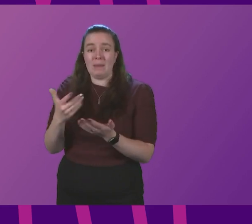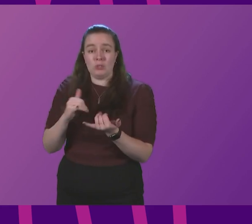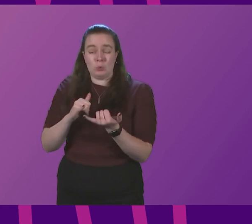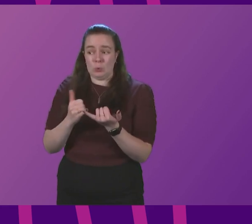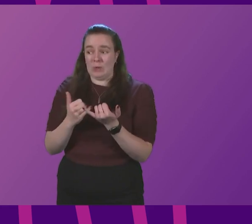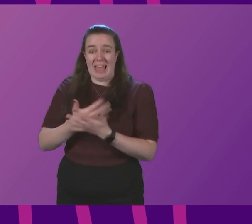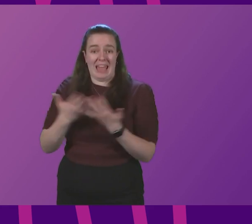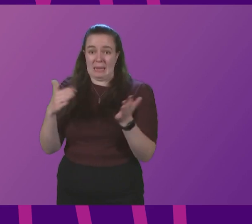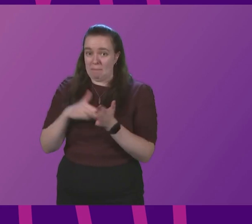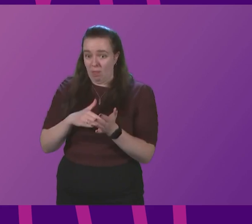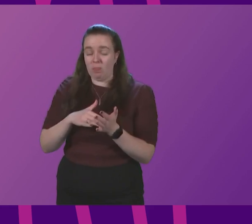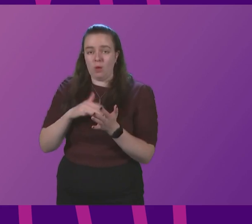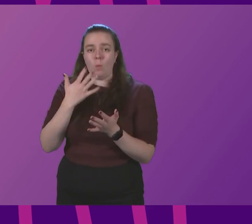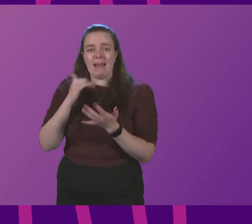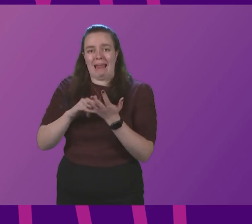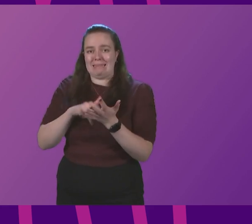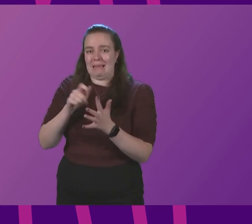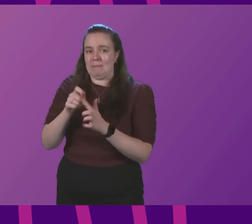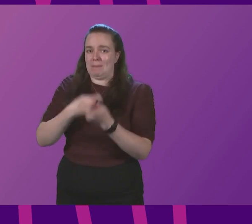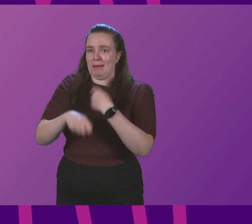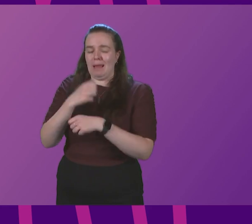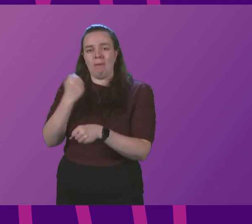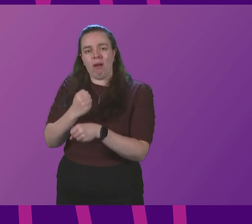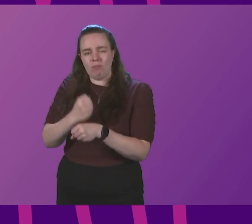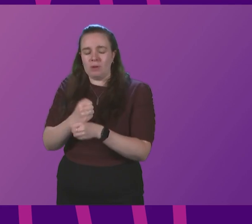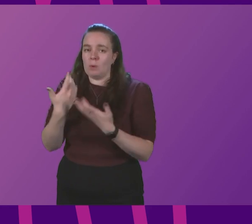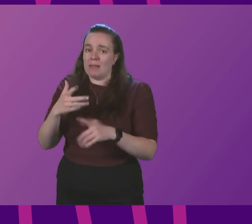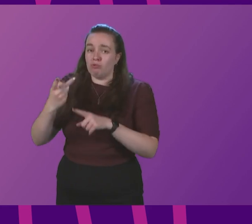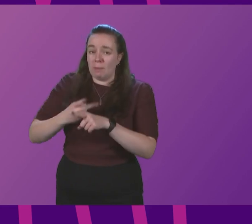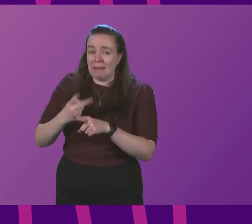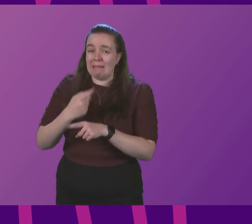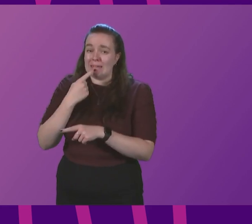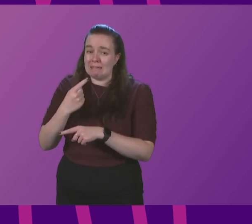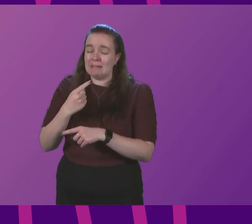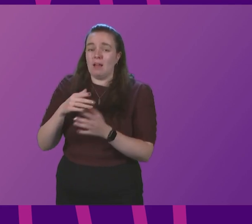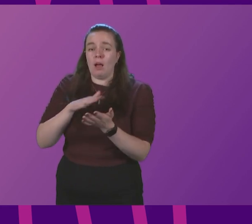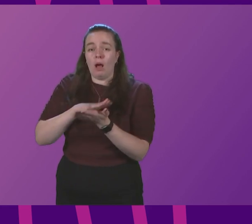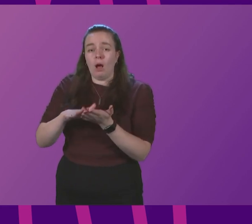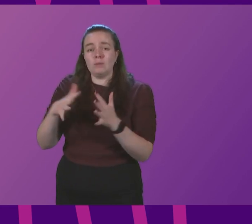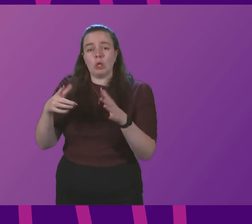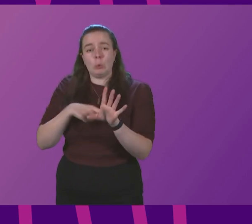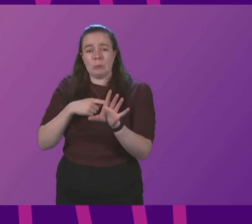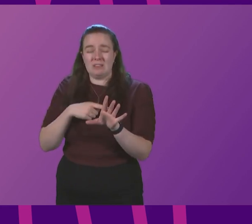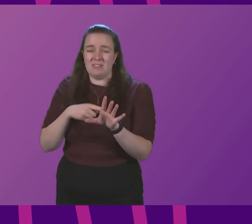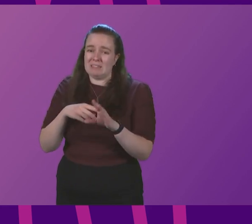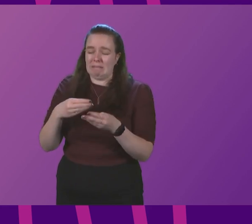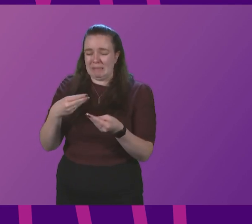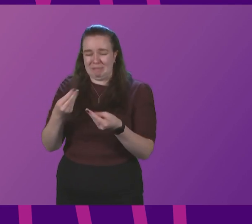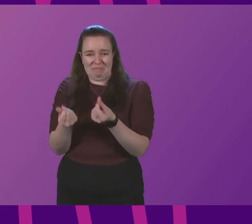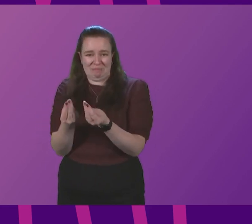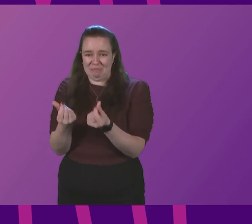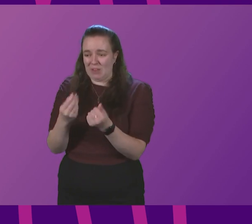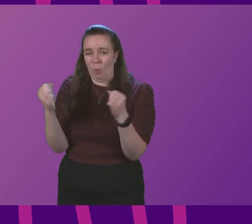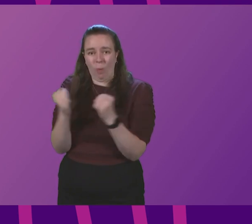came to power. We have repeatedly warned that Hamza Yousaf's flimsy winter NHS plan was inadequate.